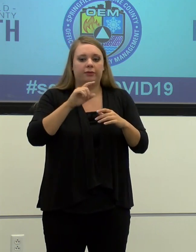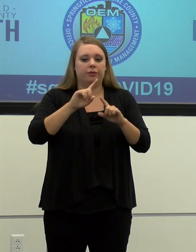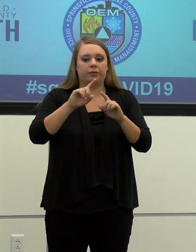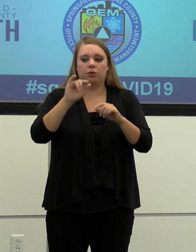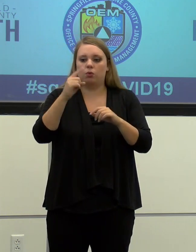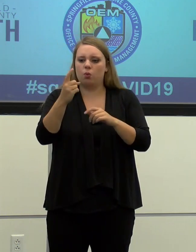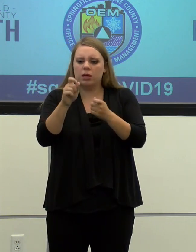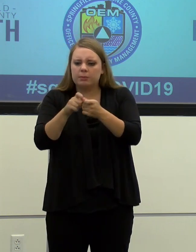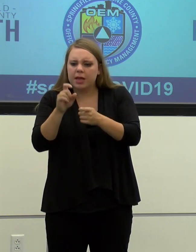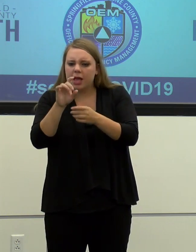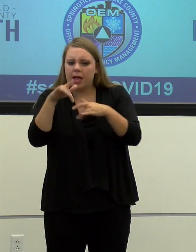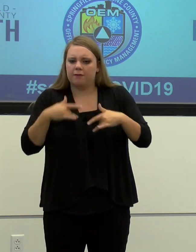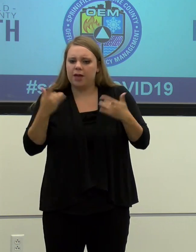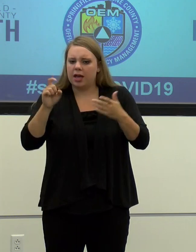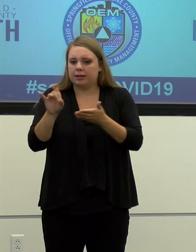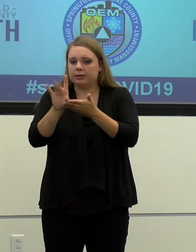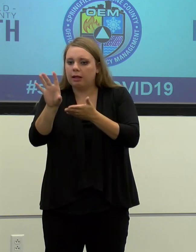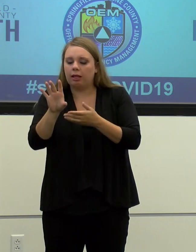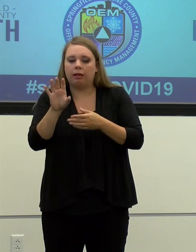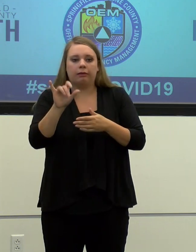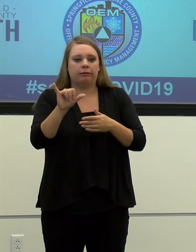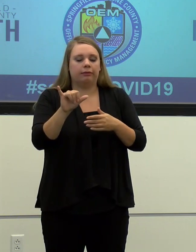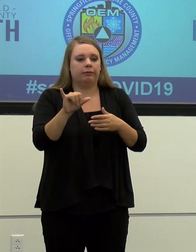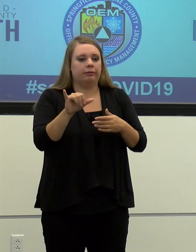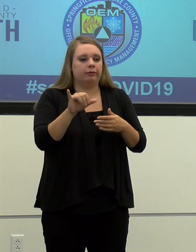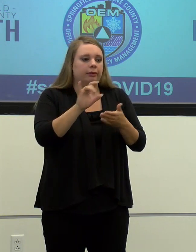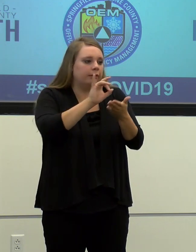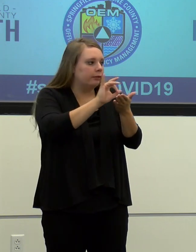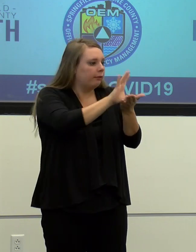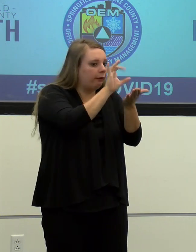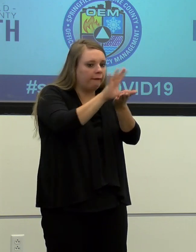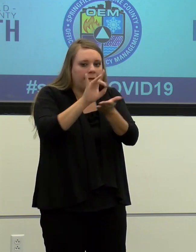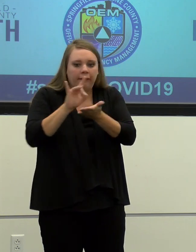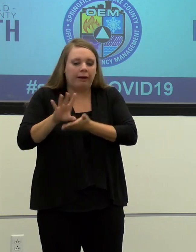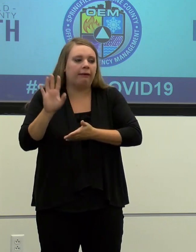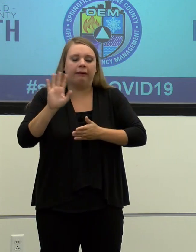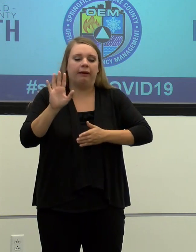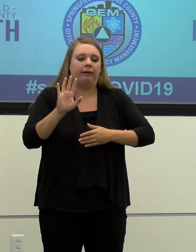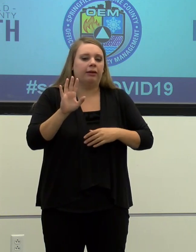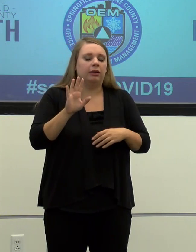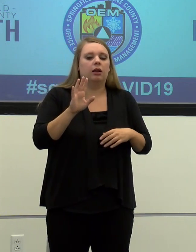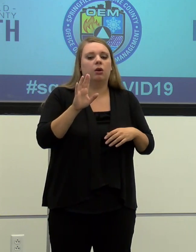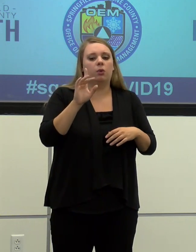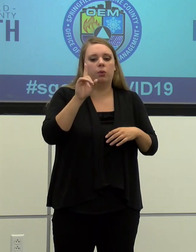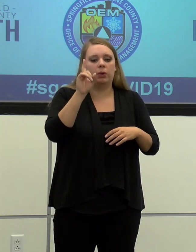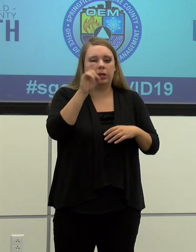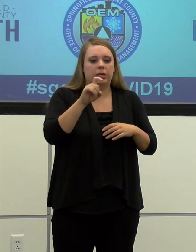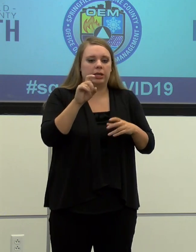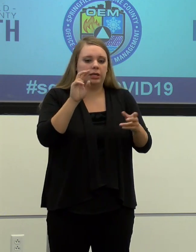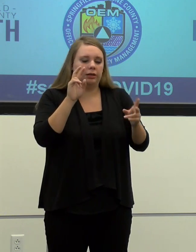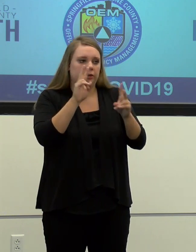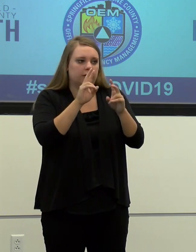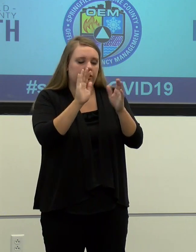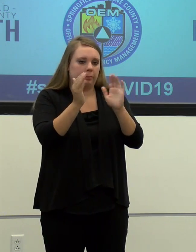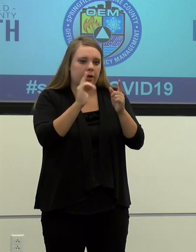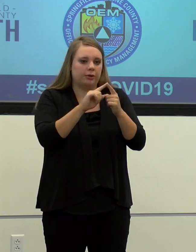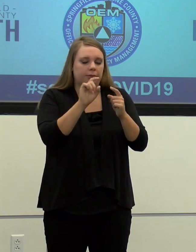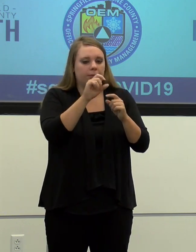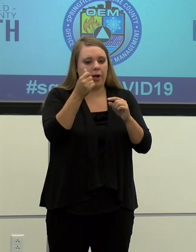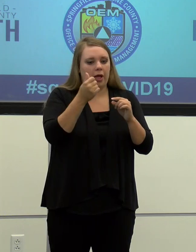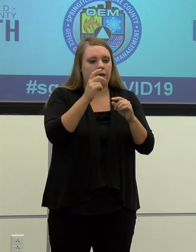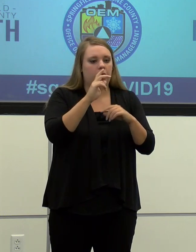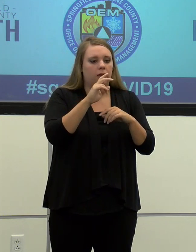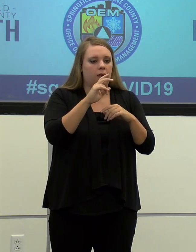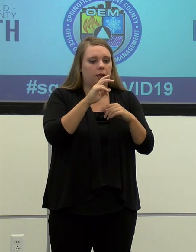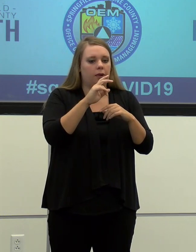events, then you have to take a look holistically at other environments, uh, that, that gather large groups of people. So,